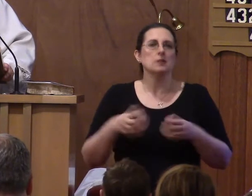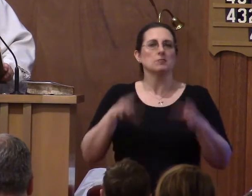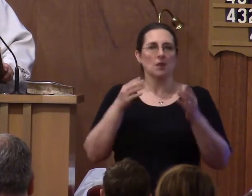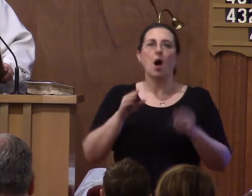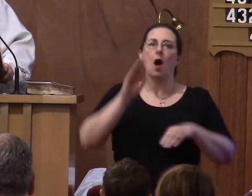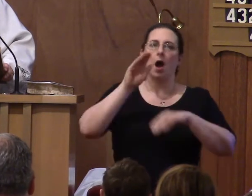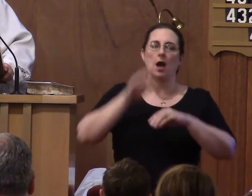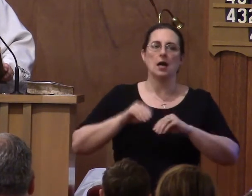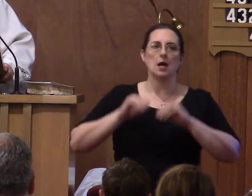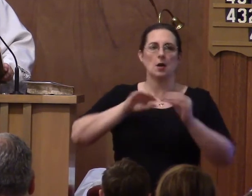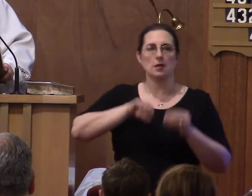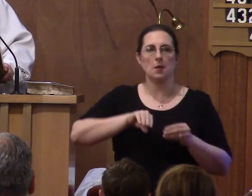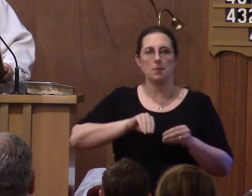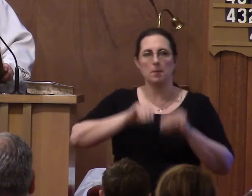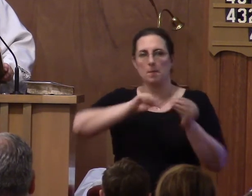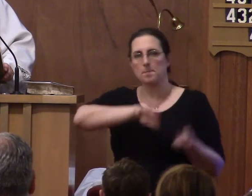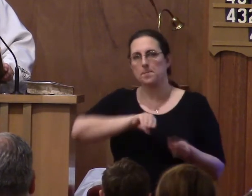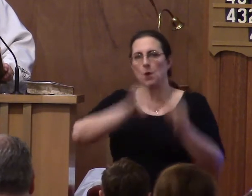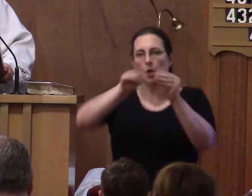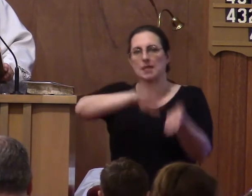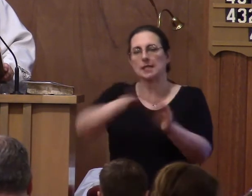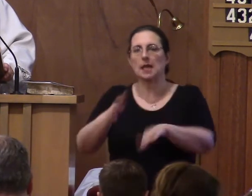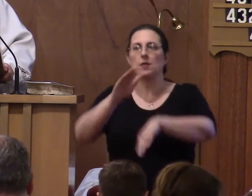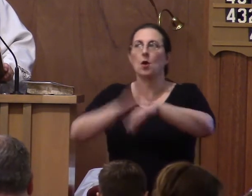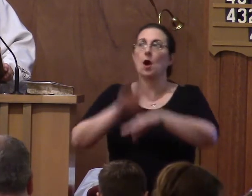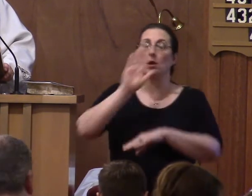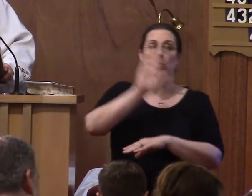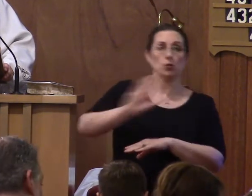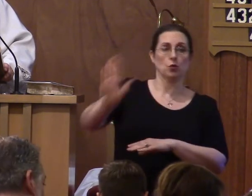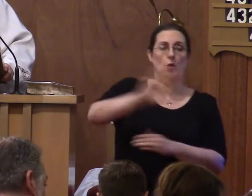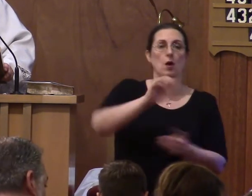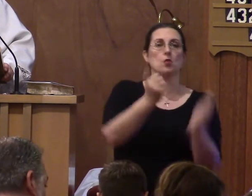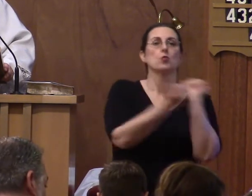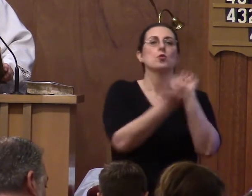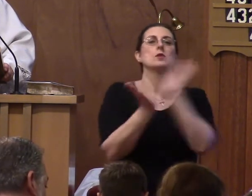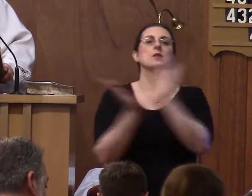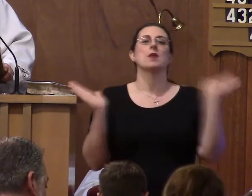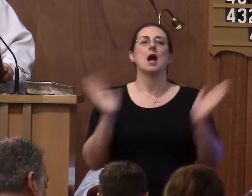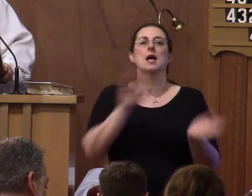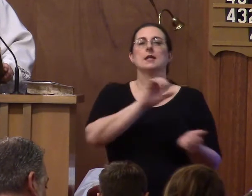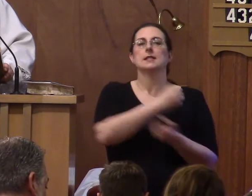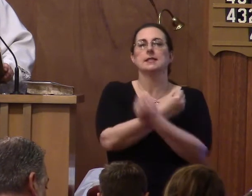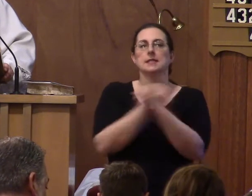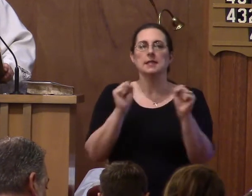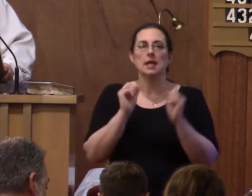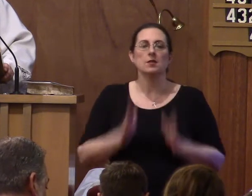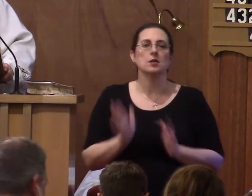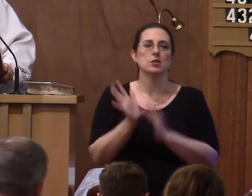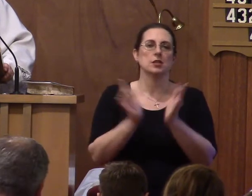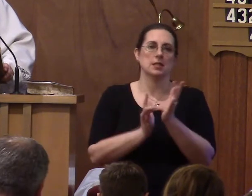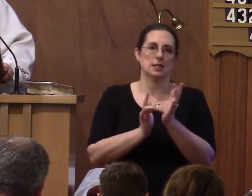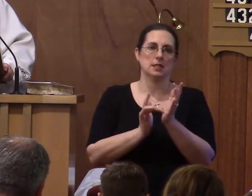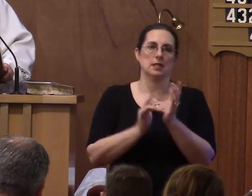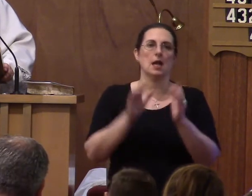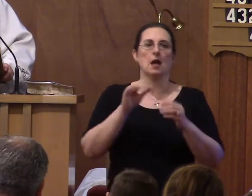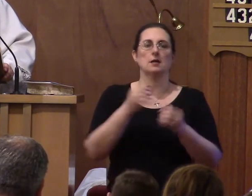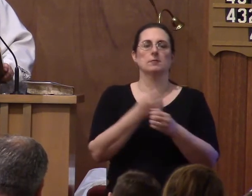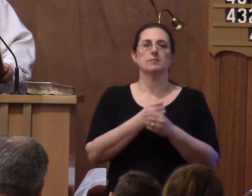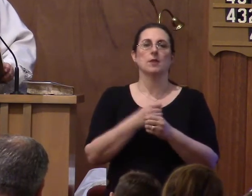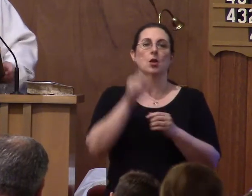crucified Savior Jesus. All the problem of your sin is resolved, your failures fixed, your